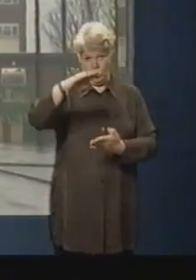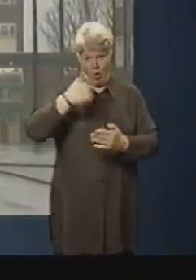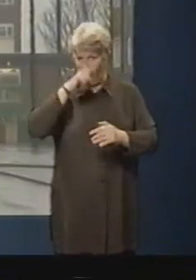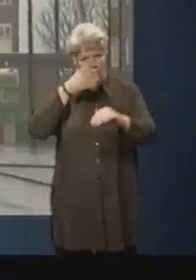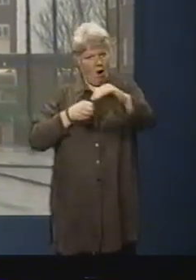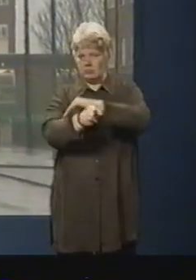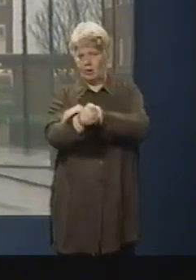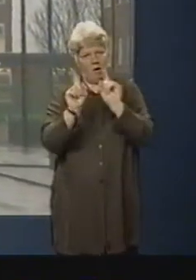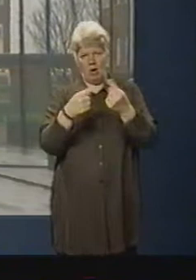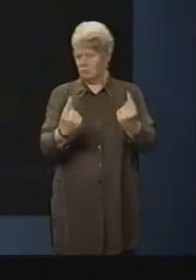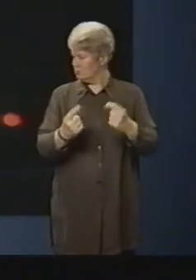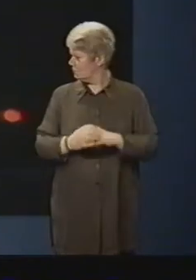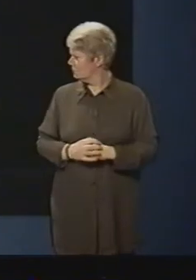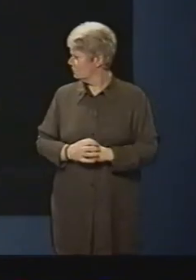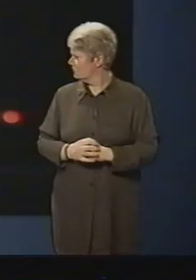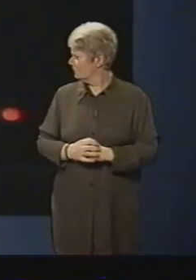through.